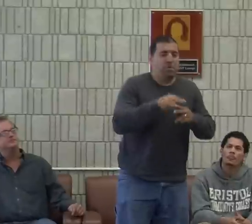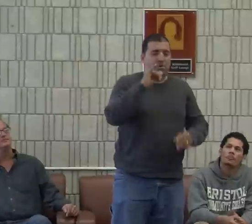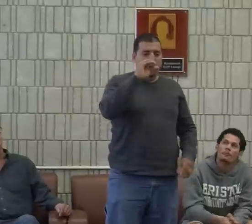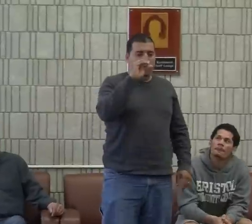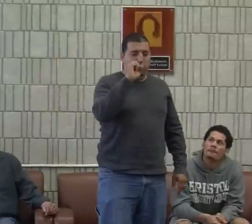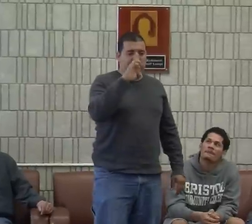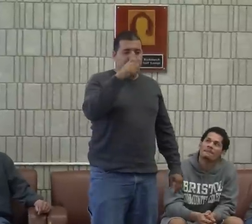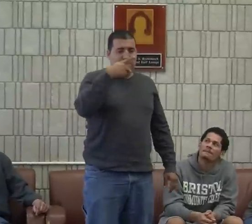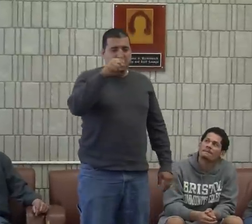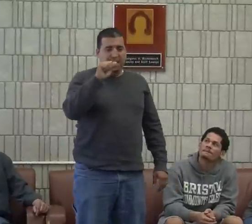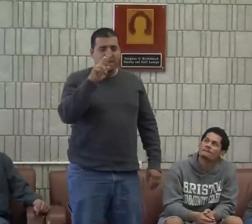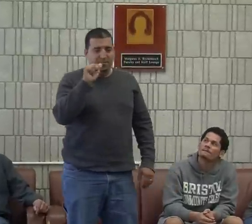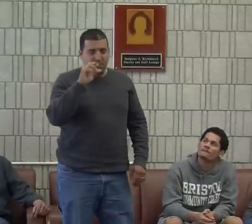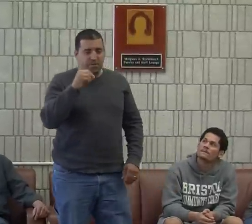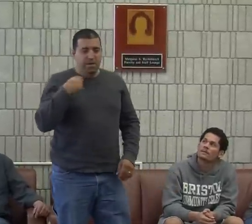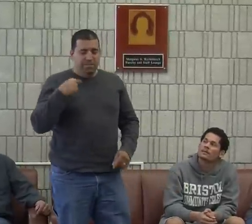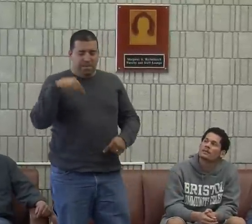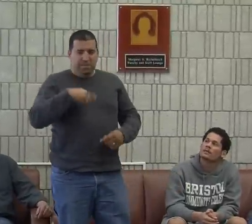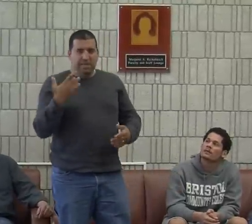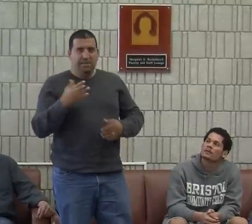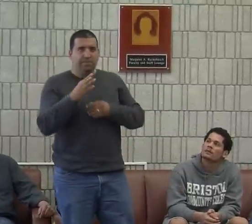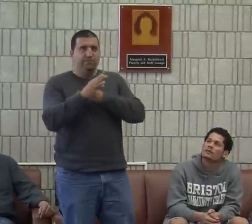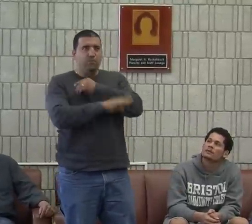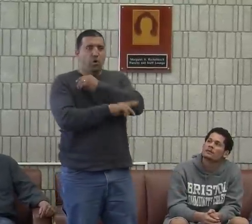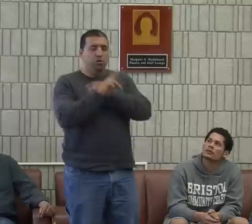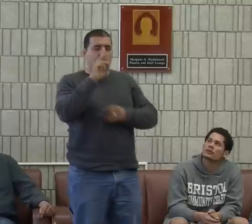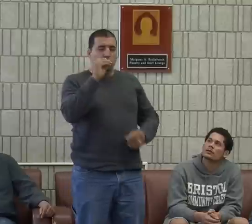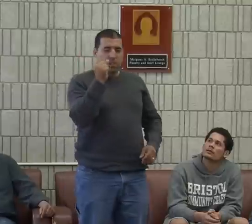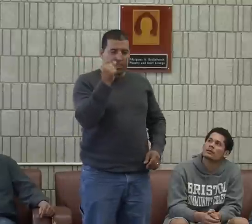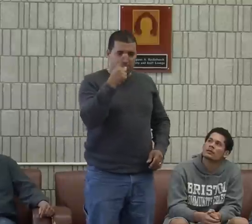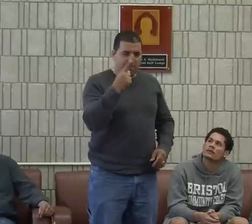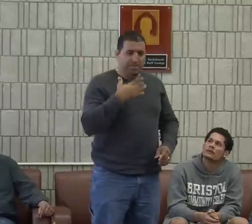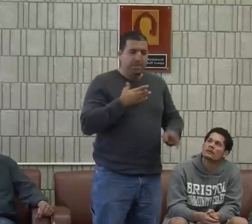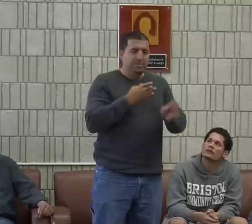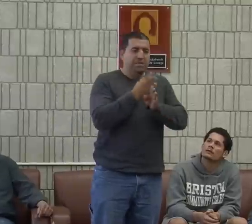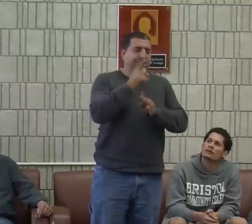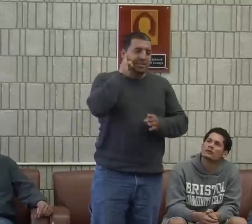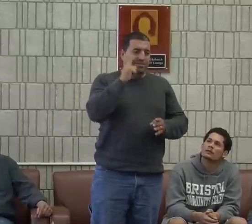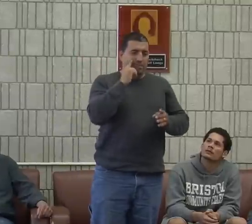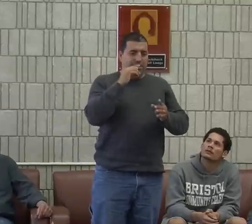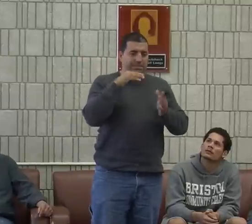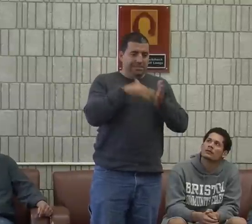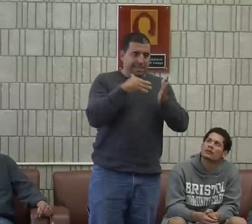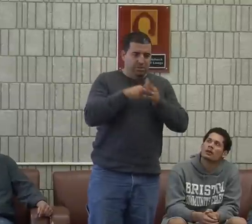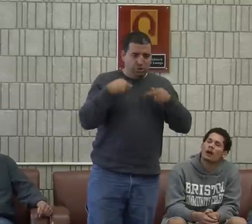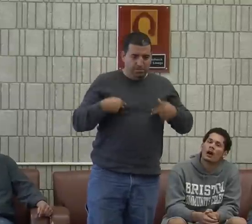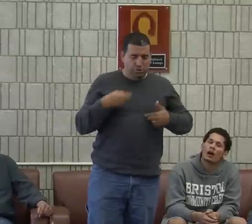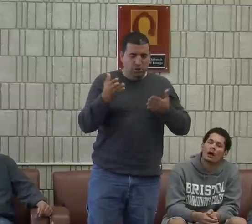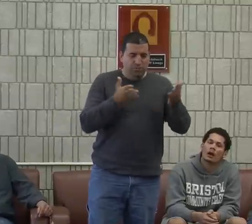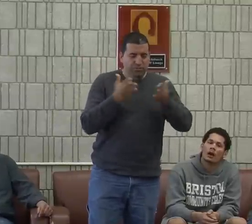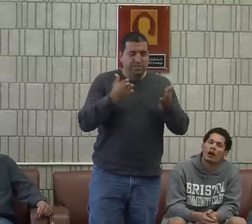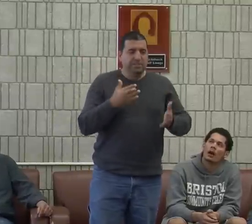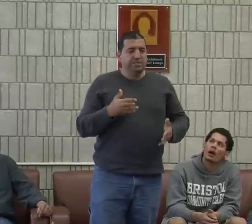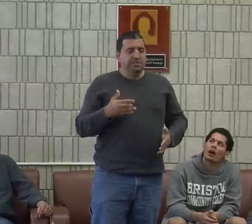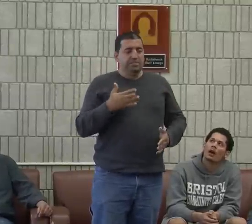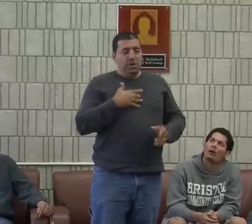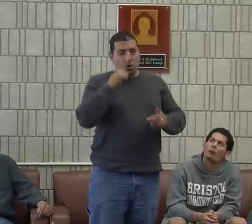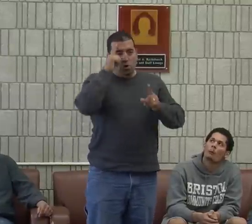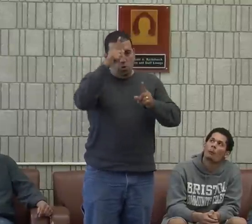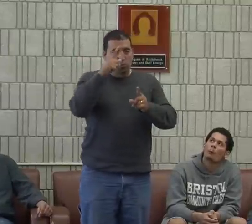My name is Jose Pavo, and I started here in the fall of 2011. My major is Deaf Studies in Human